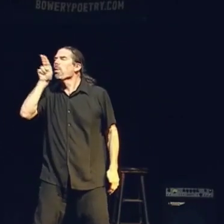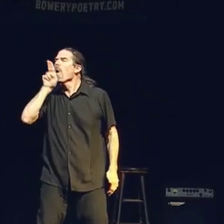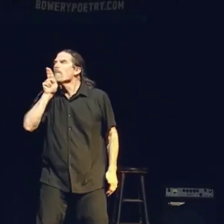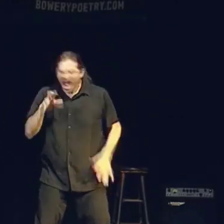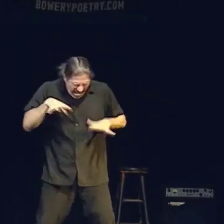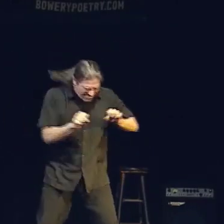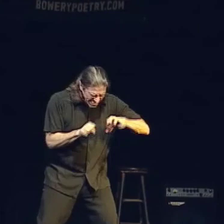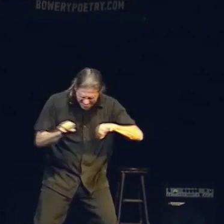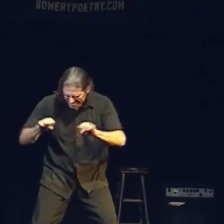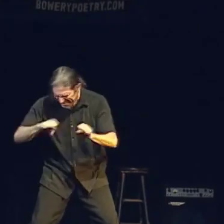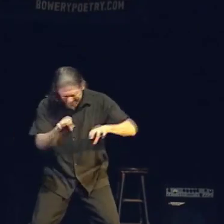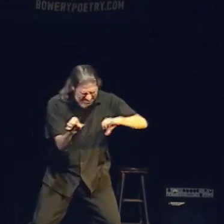erodes.